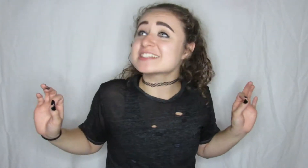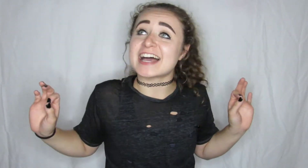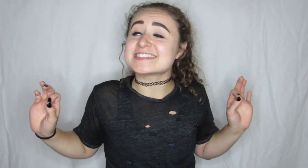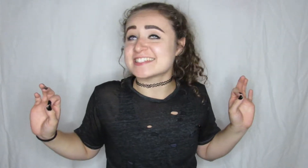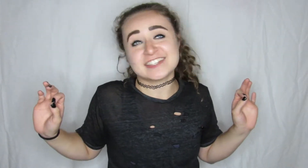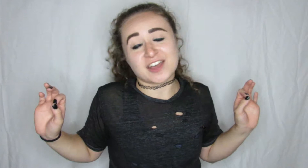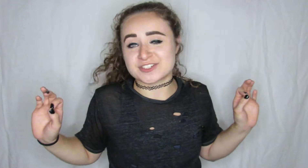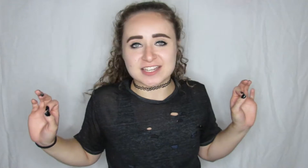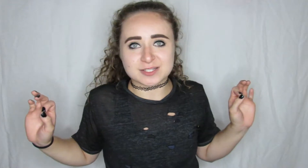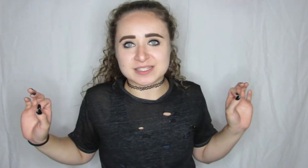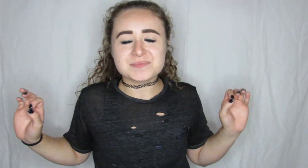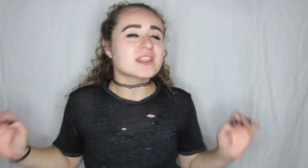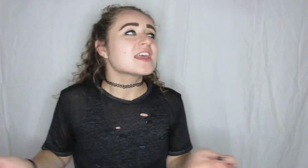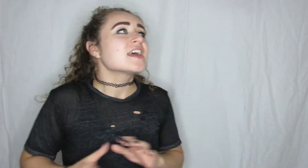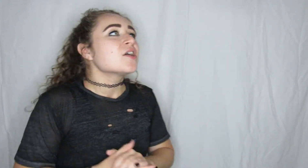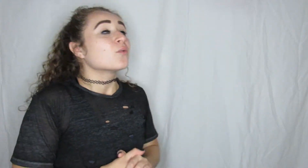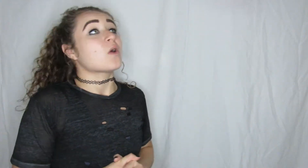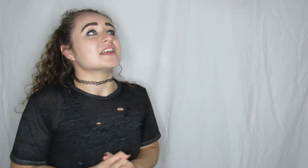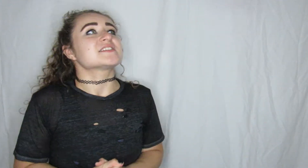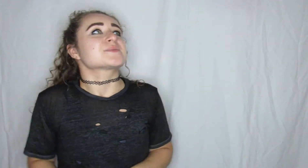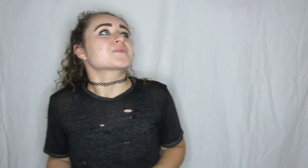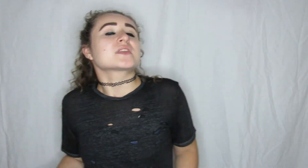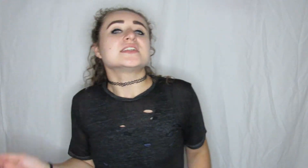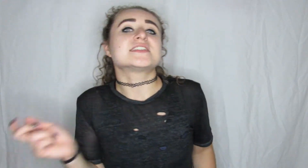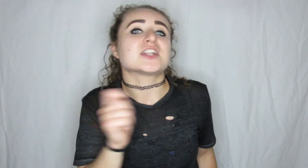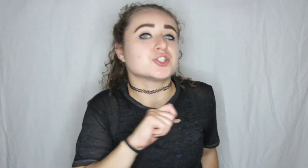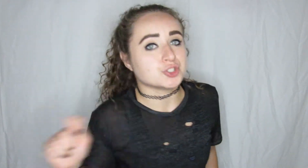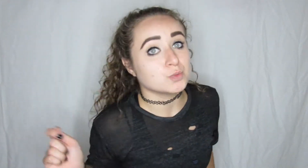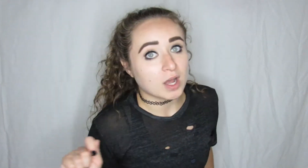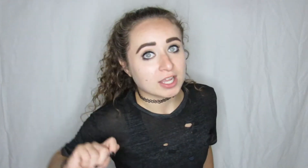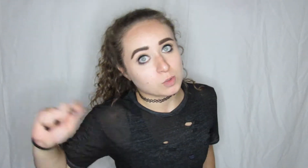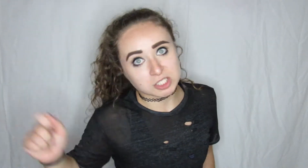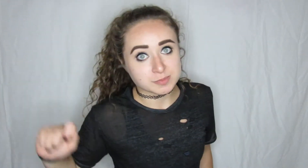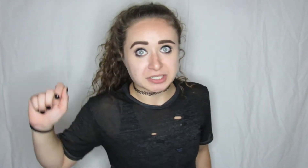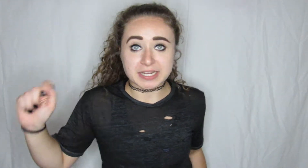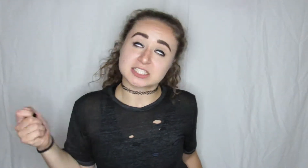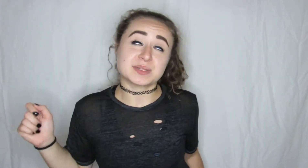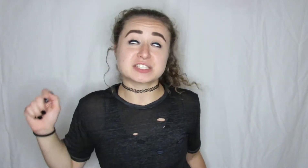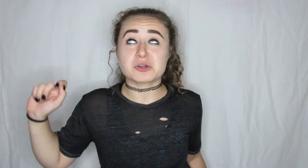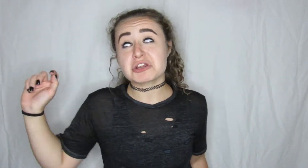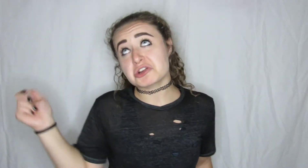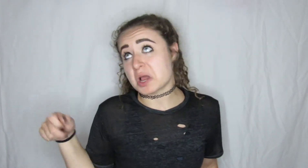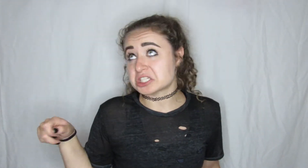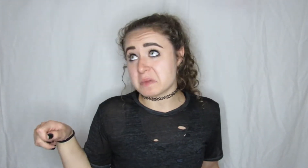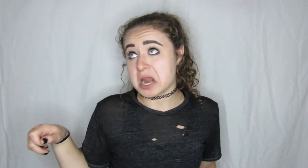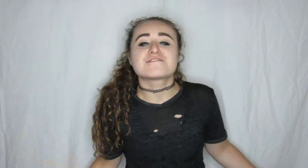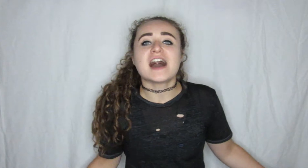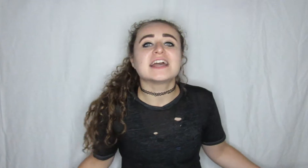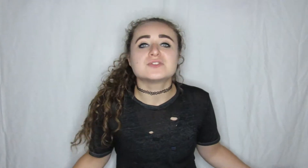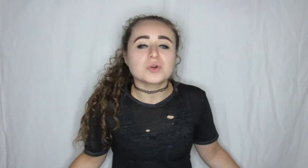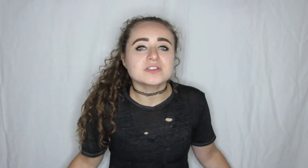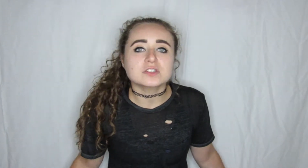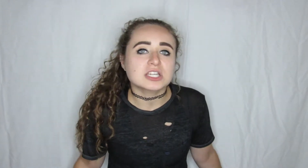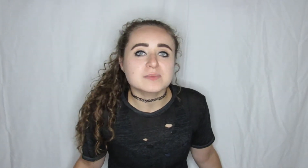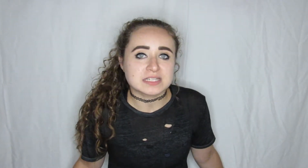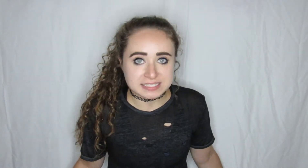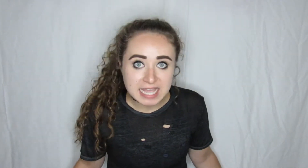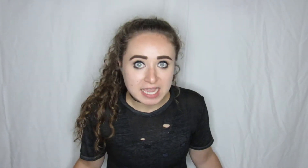was the last thing he ever said to me was he said do what question mark explanation mark question mark fine don't even look at me the same